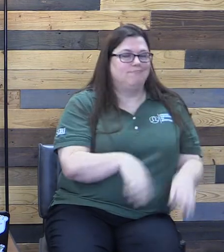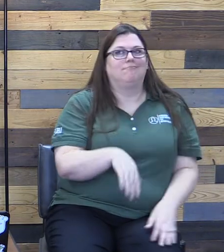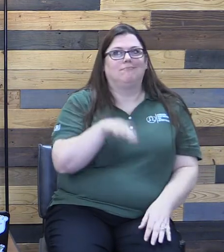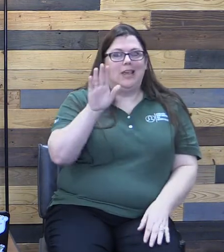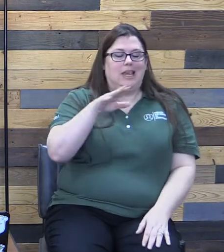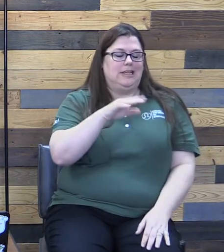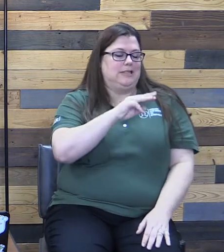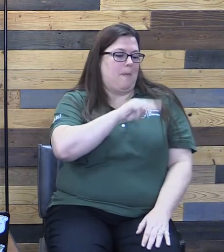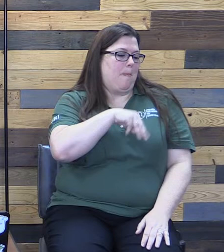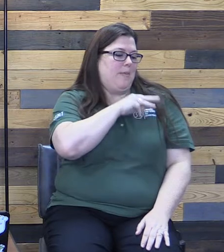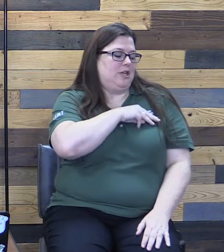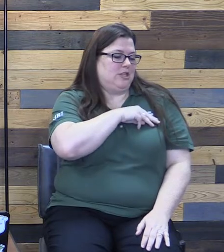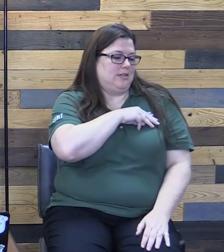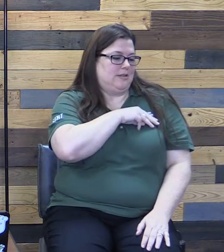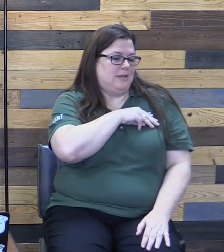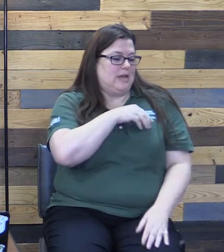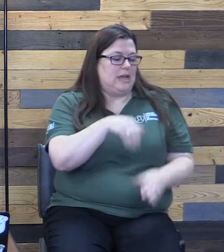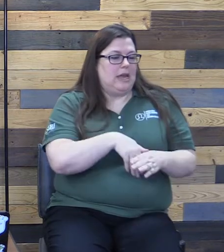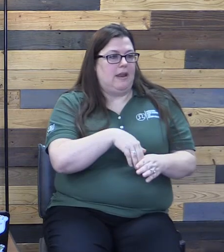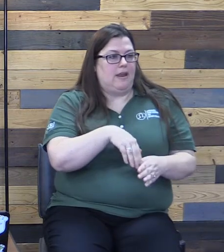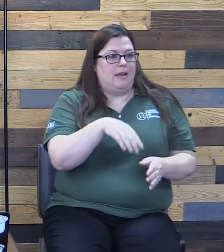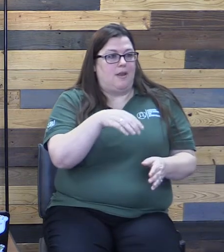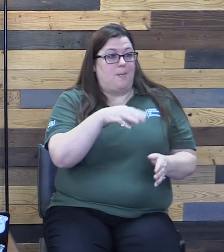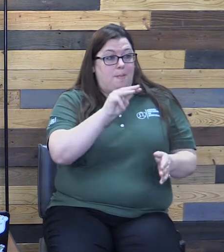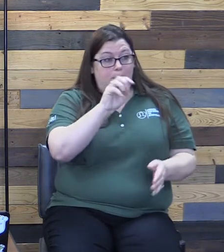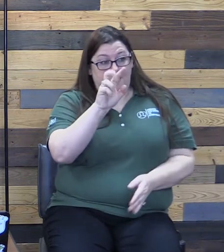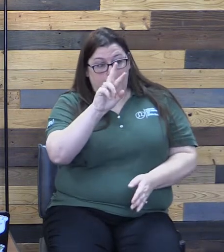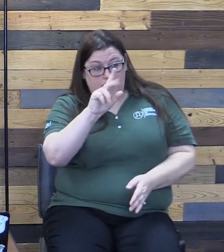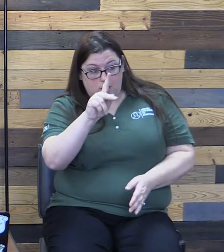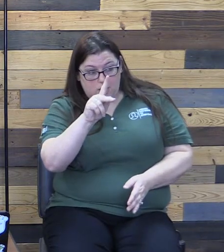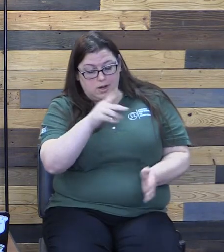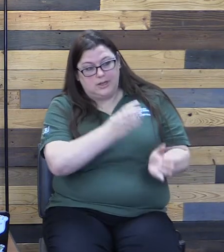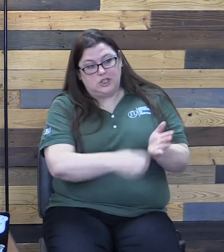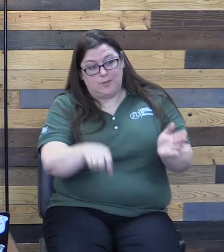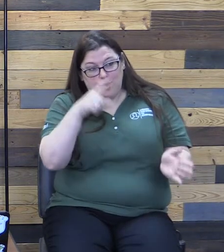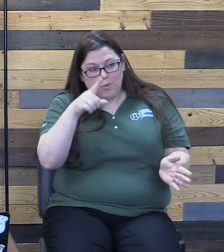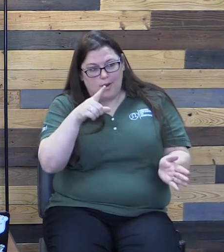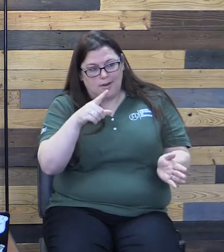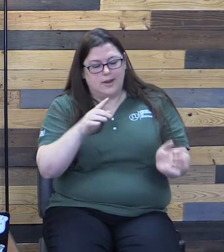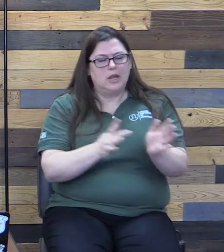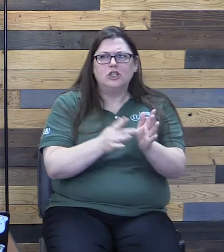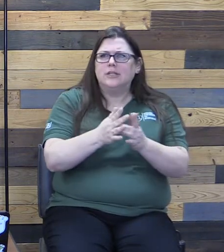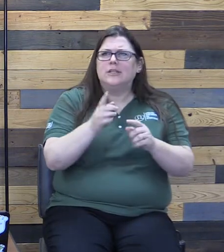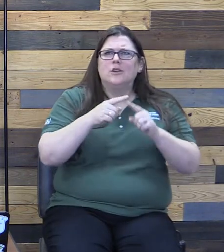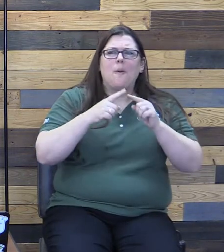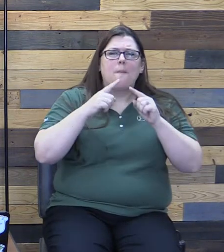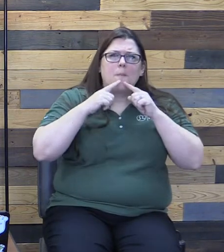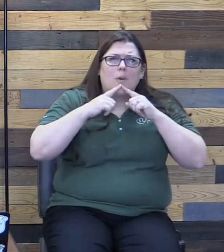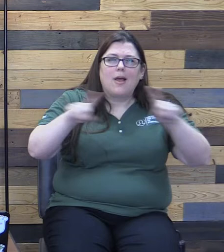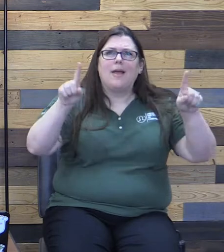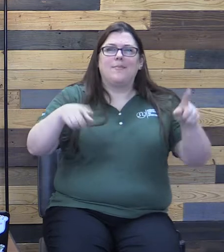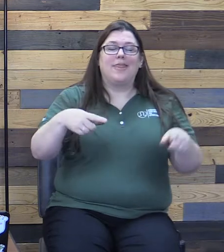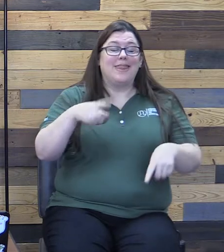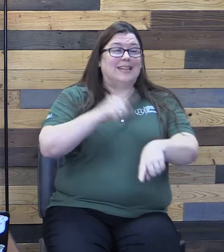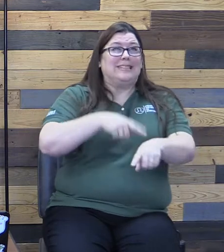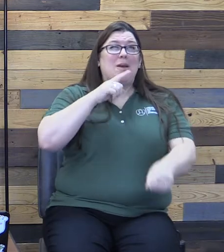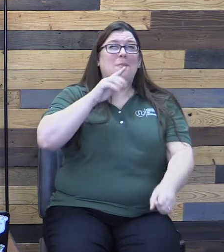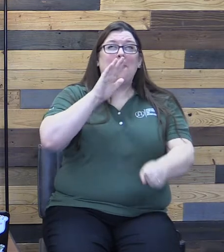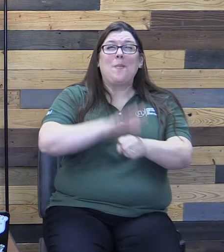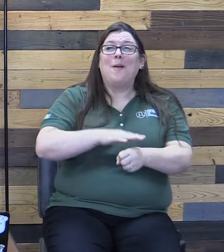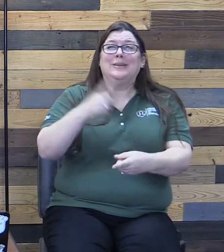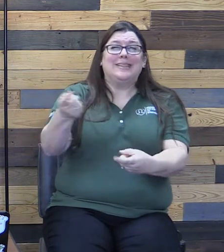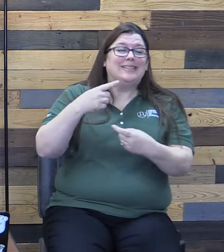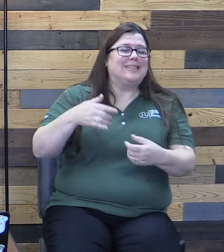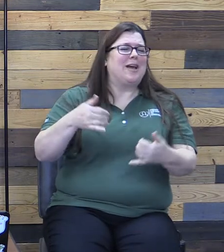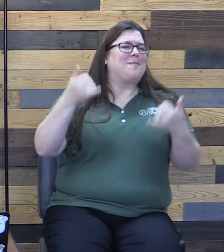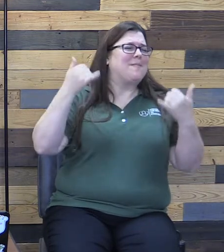just the first chapter in Mark, says Jesus proclaimed, the time promised by God has come at last. The kingdom of God